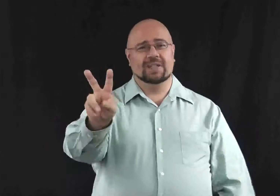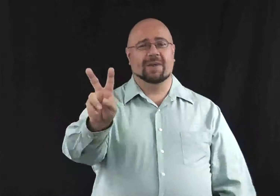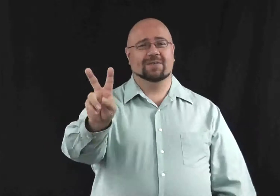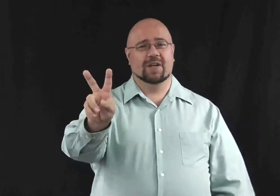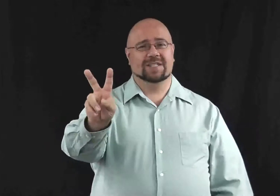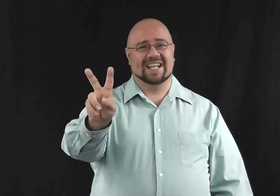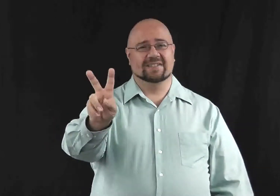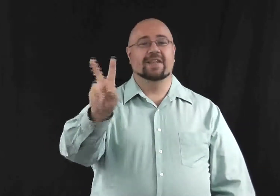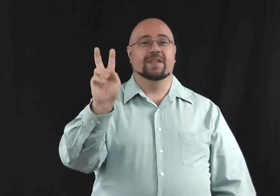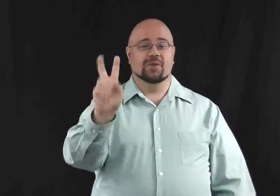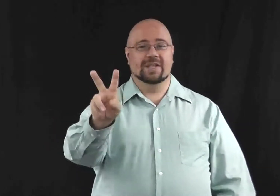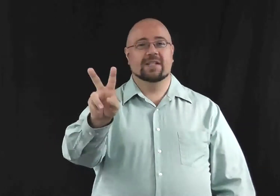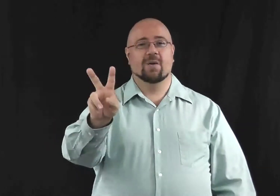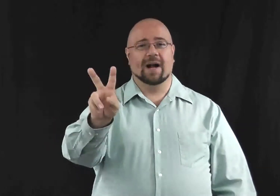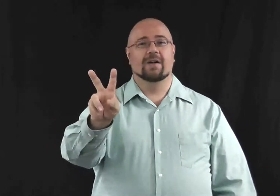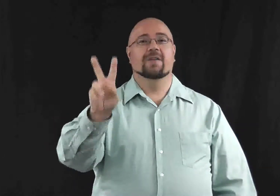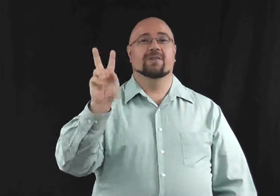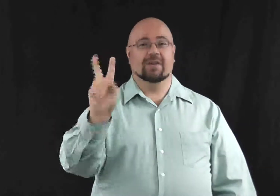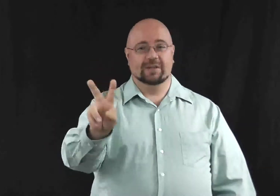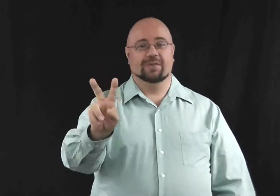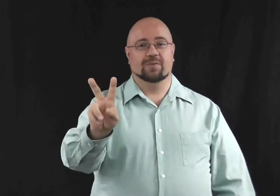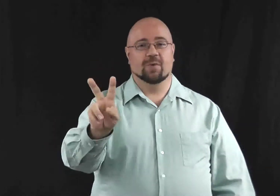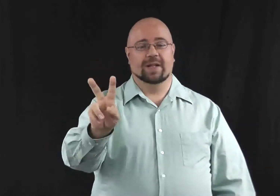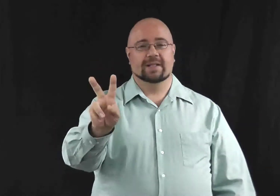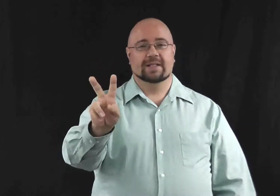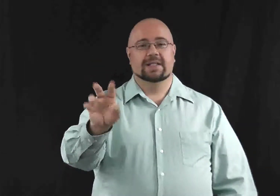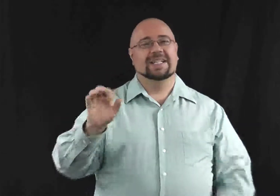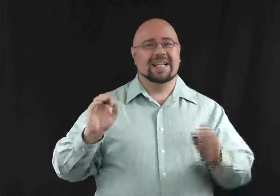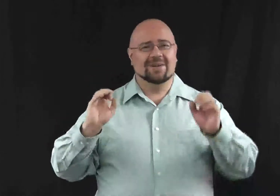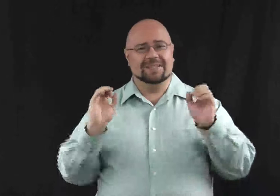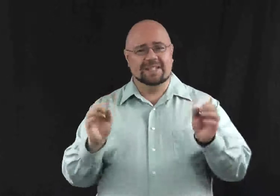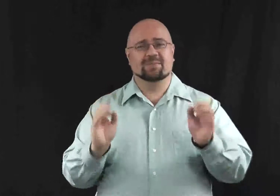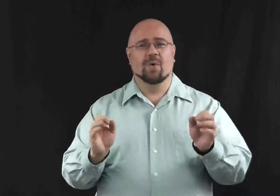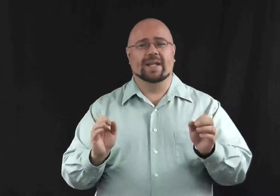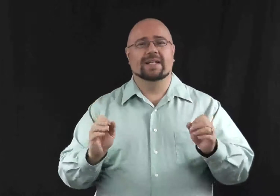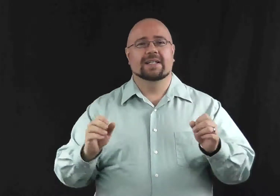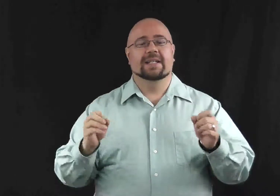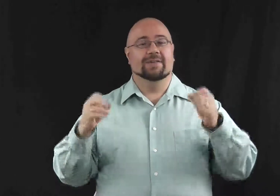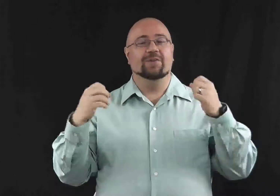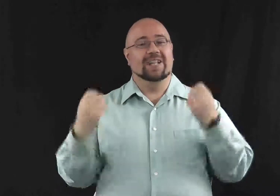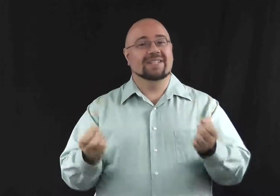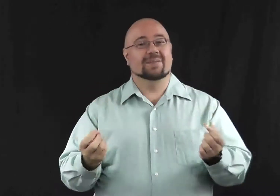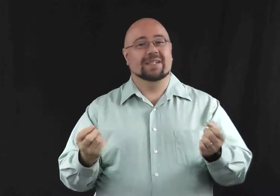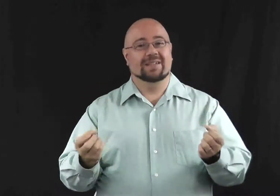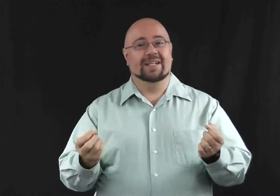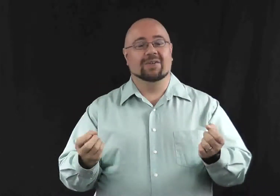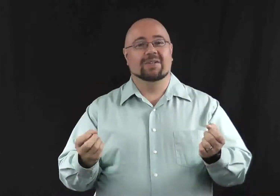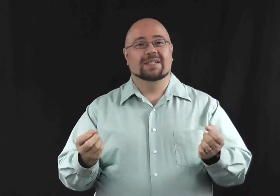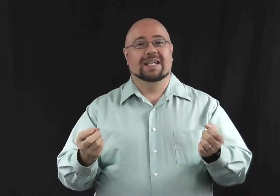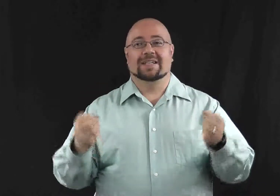drug tests that you need to know about from a legal viewpoint. Now at this point if you've done something illegal, the chain of